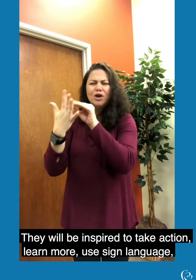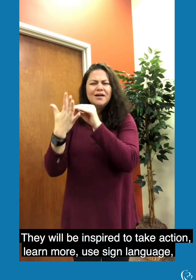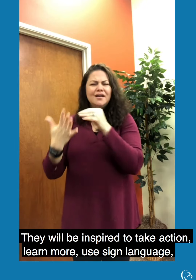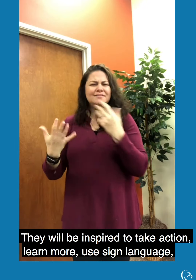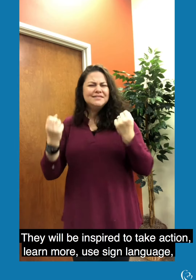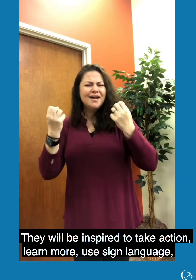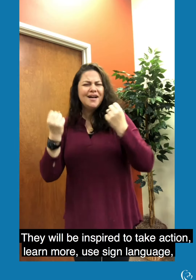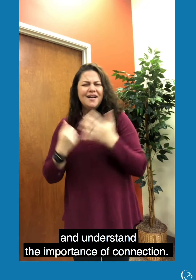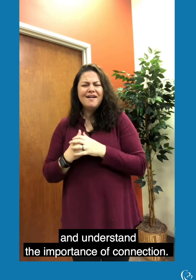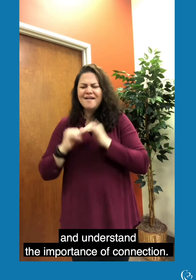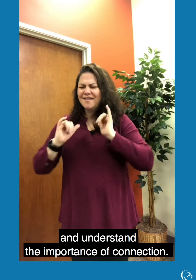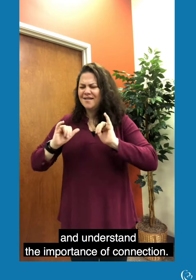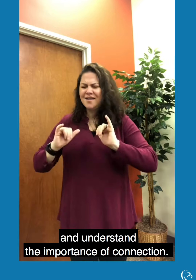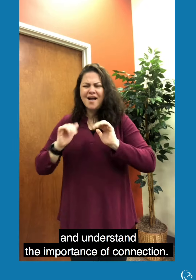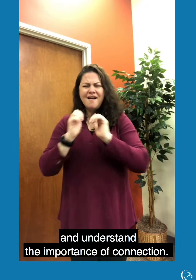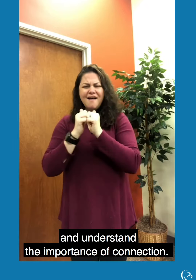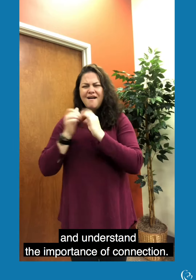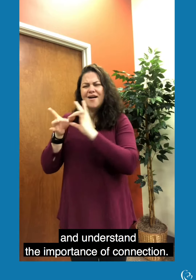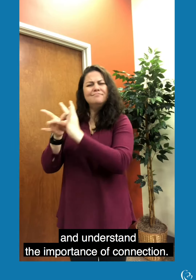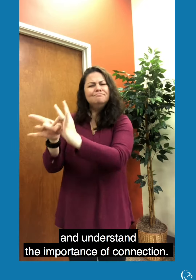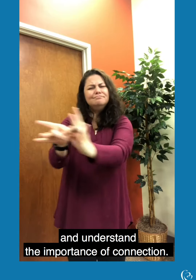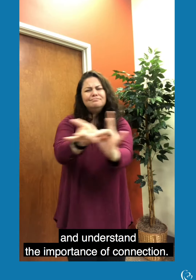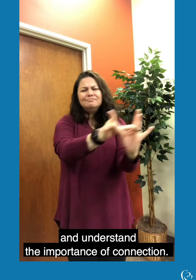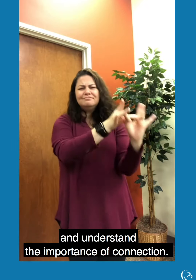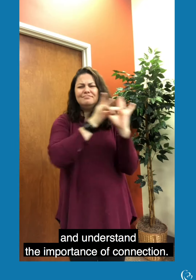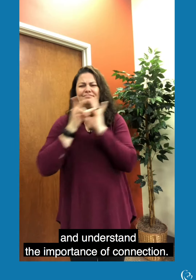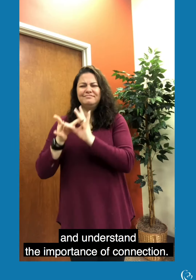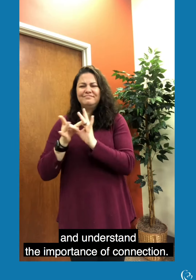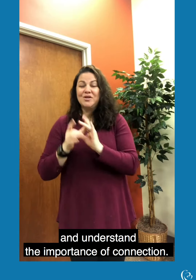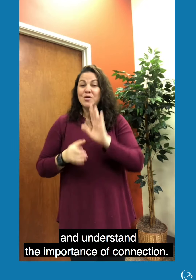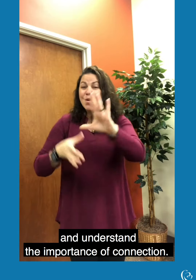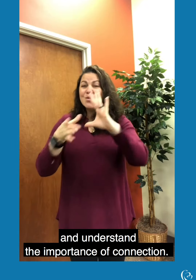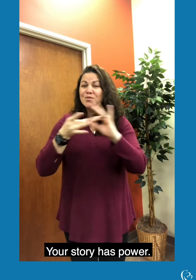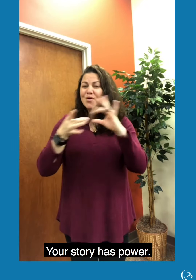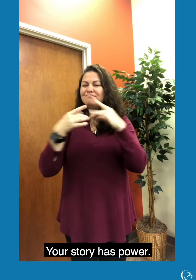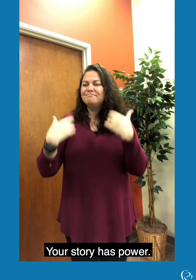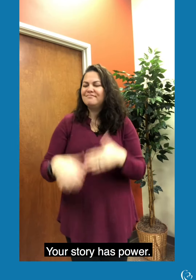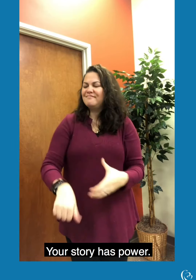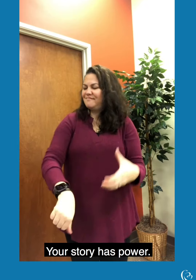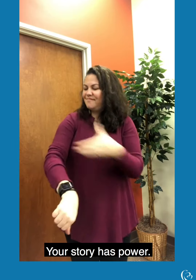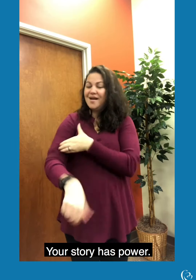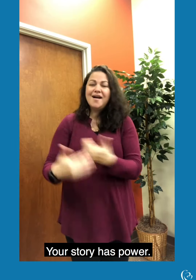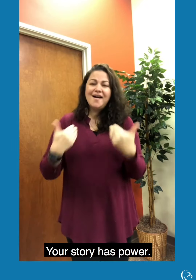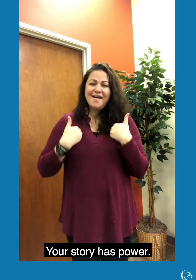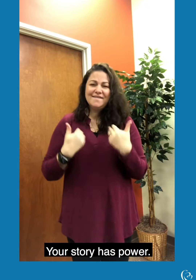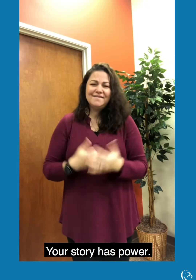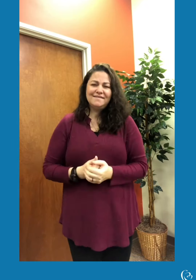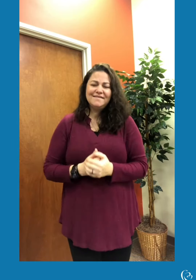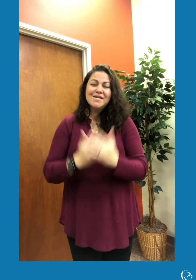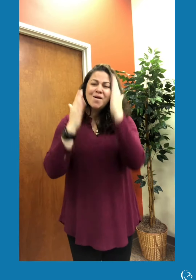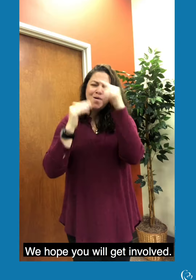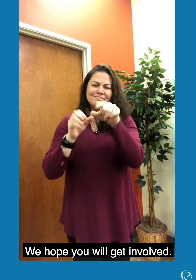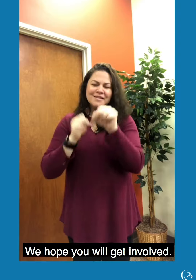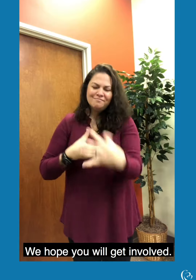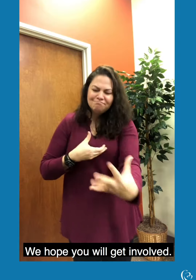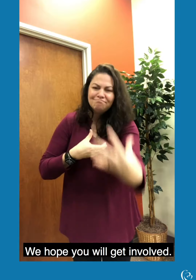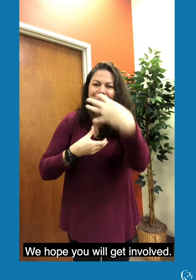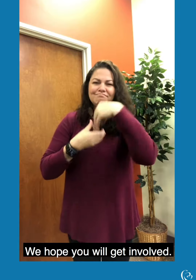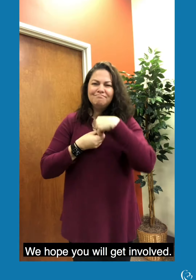sign language, and understand the importance of connection. Your story has power. We hope you will get involved.